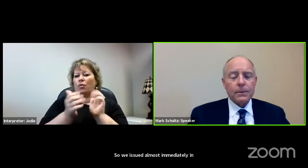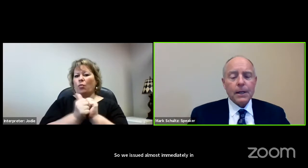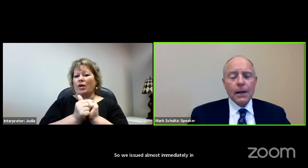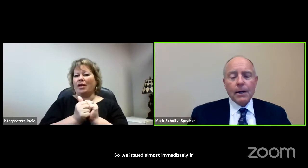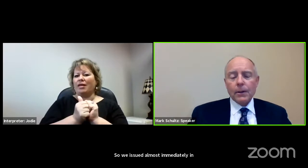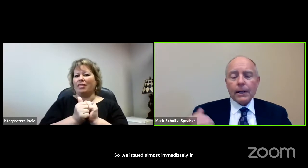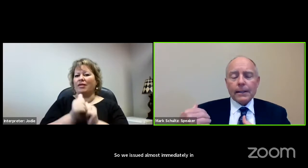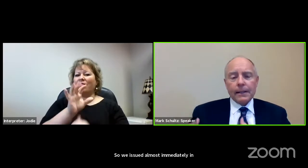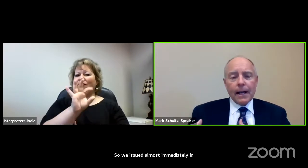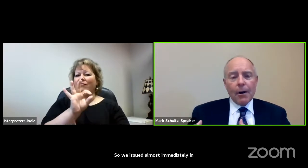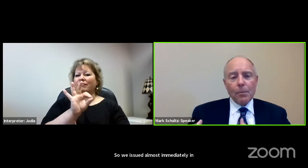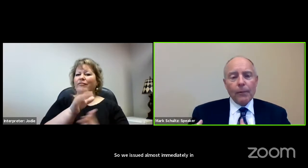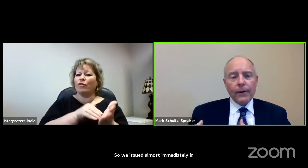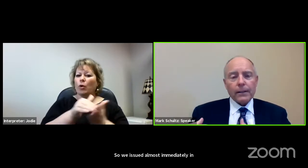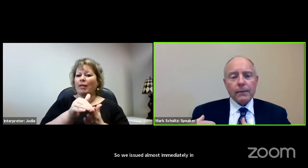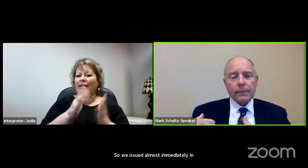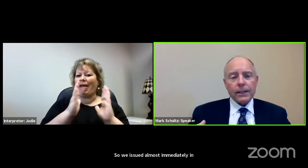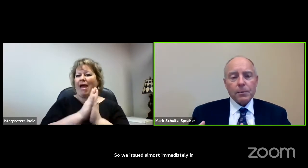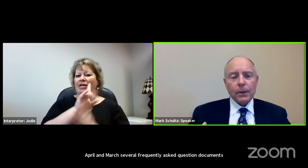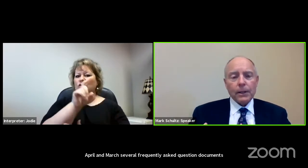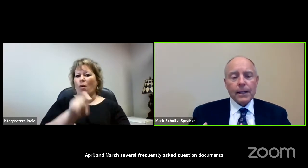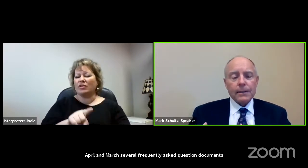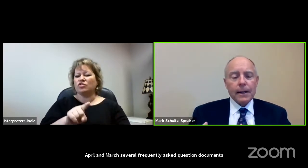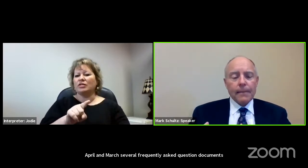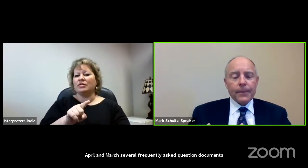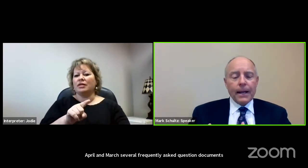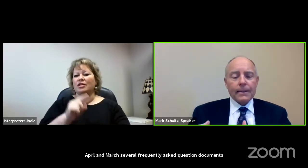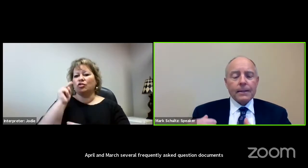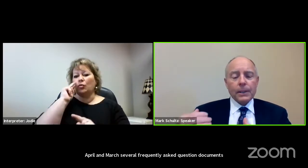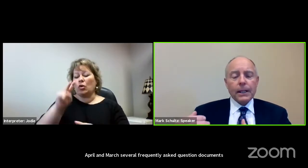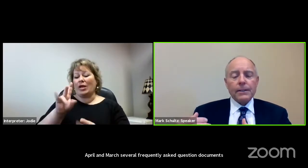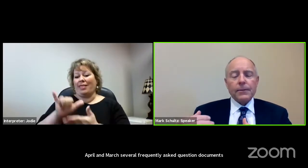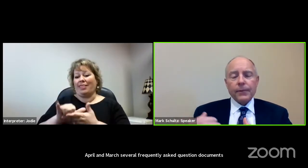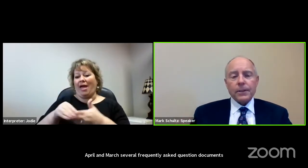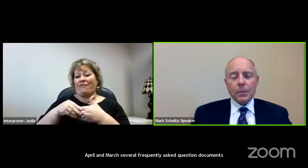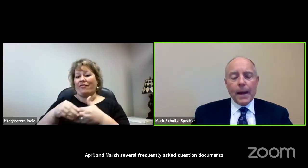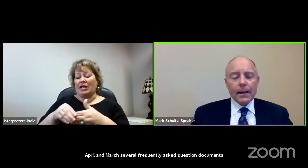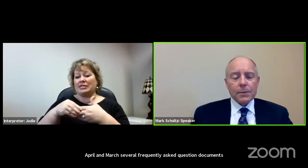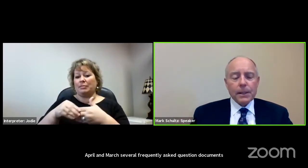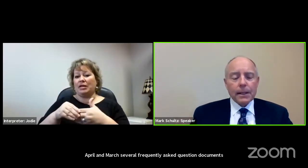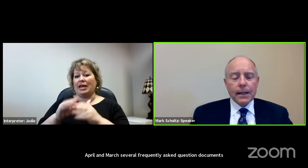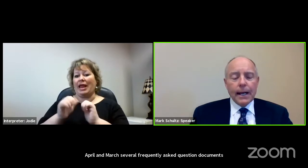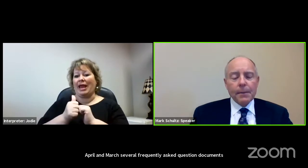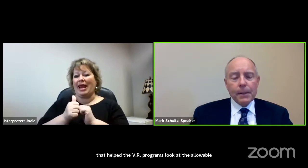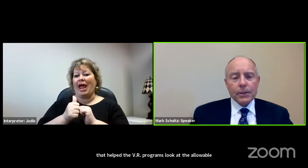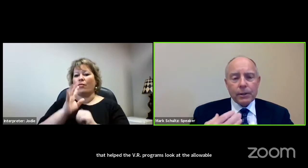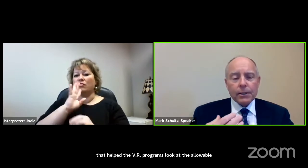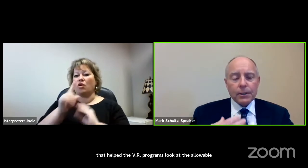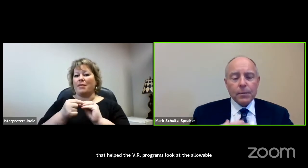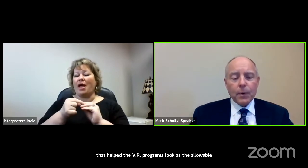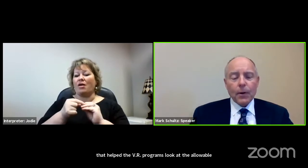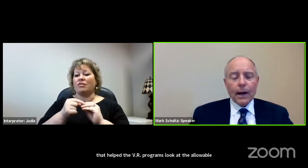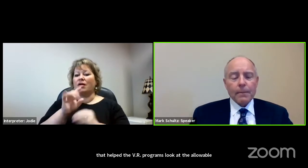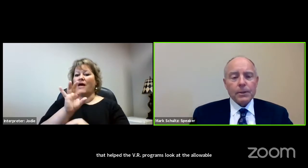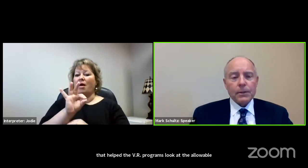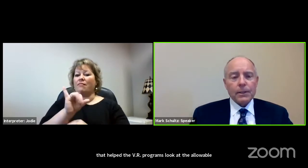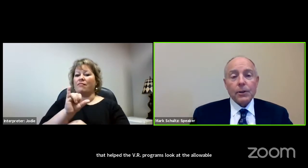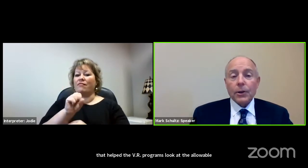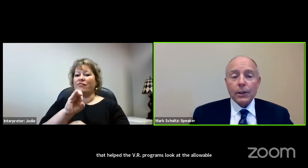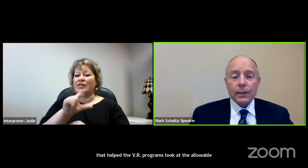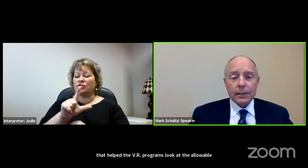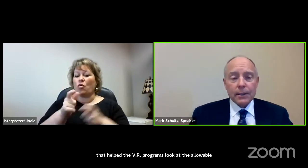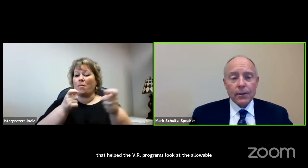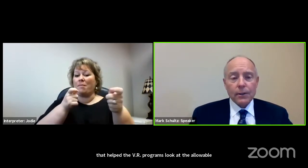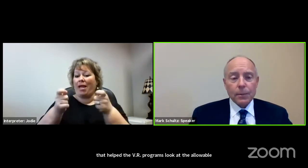VR programs look at the allowable flexibilities as related to fiscal management and administration of the programs